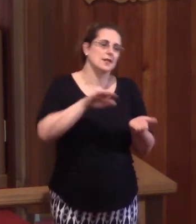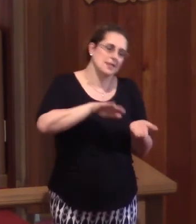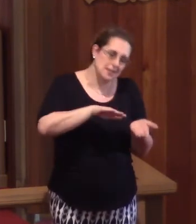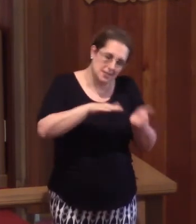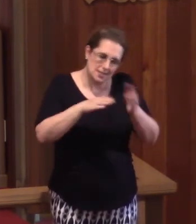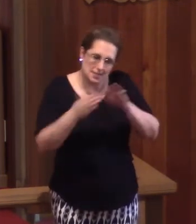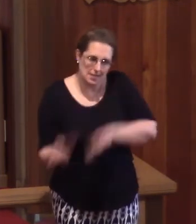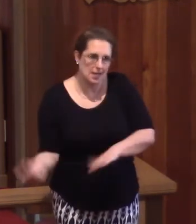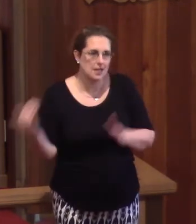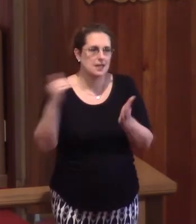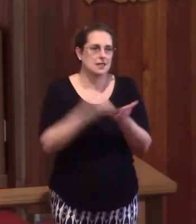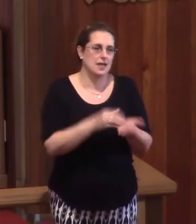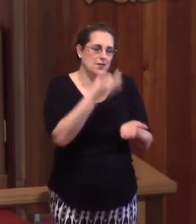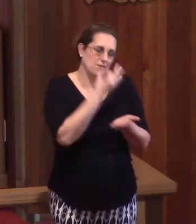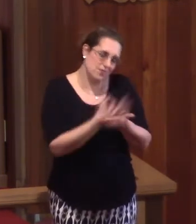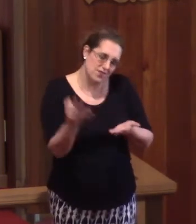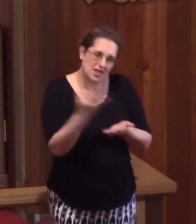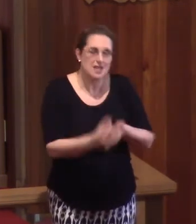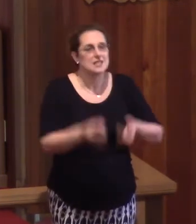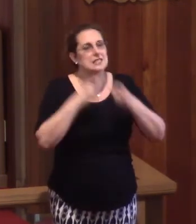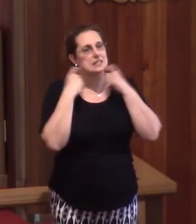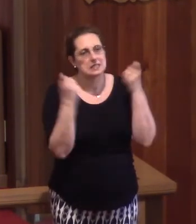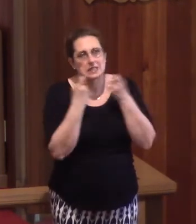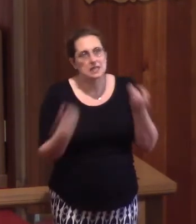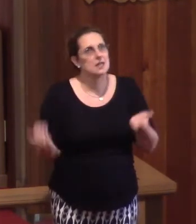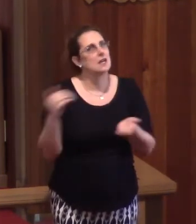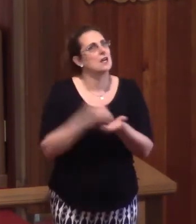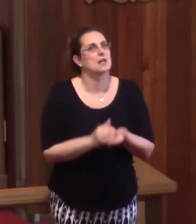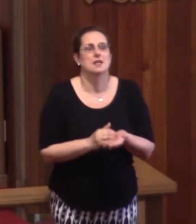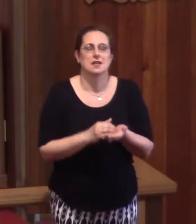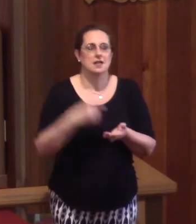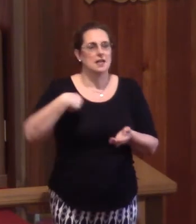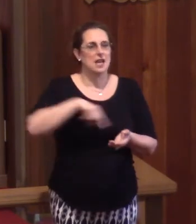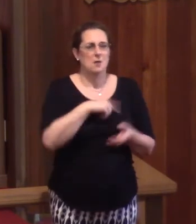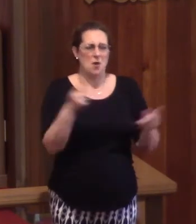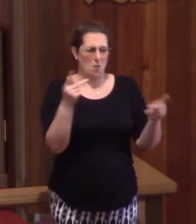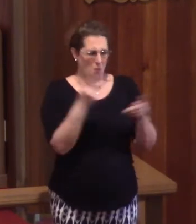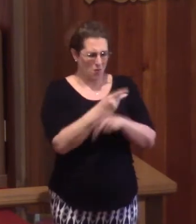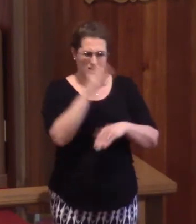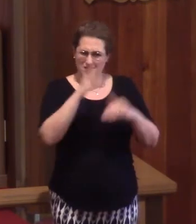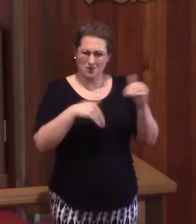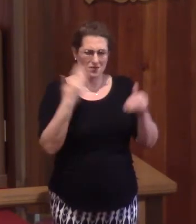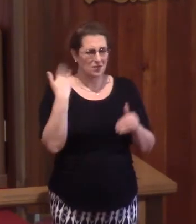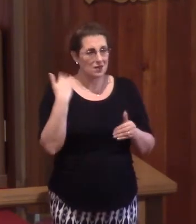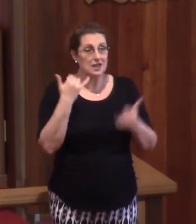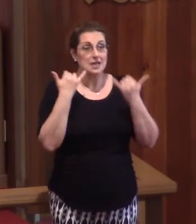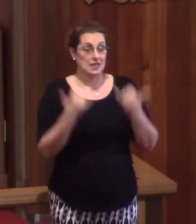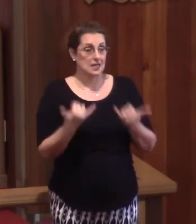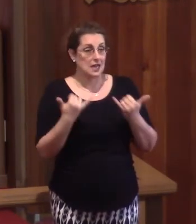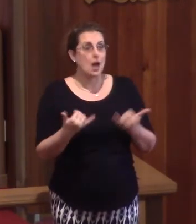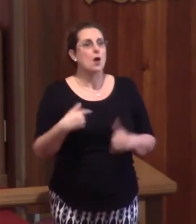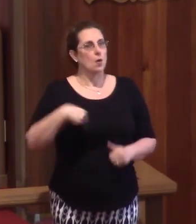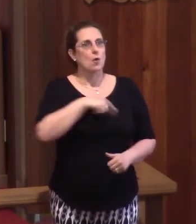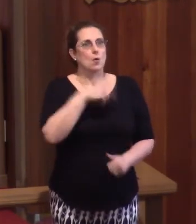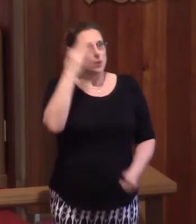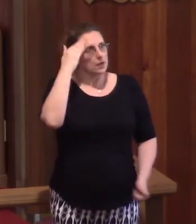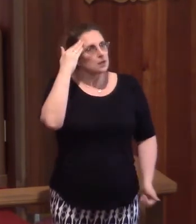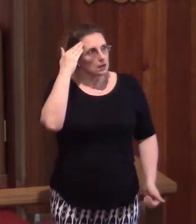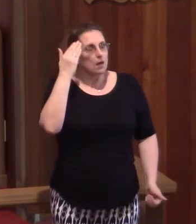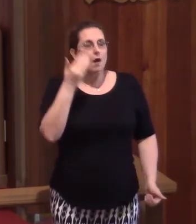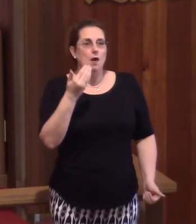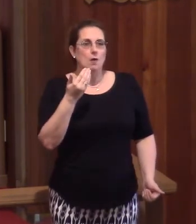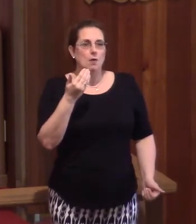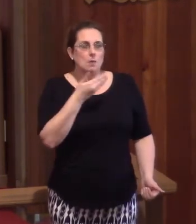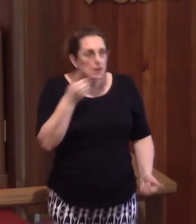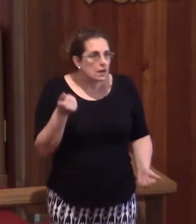We fail again. We sin again. And we're worse than we were before because now we know better, right?